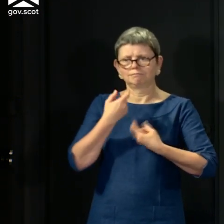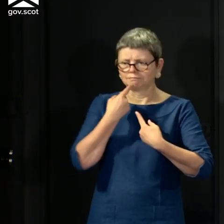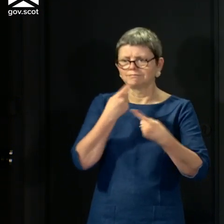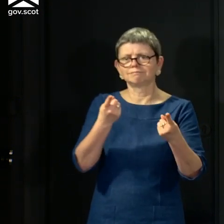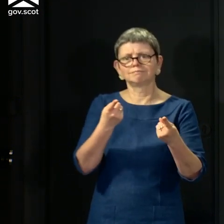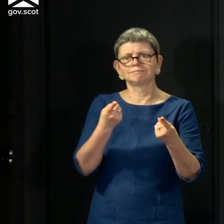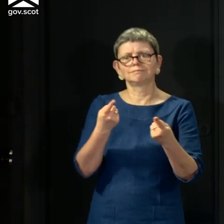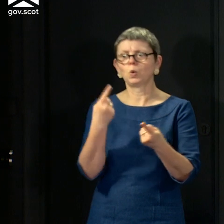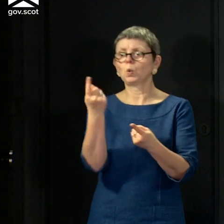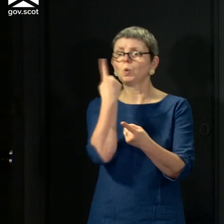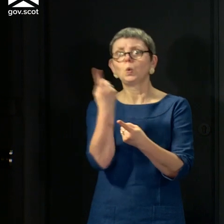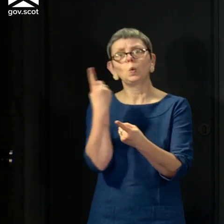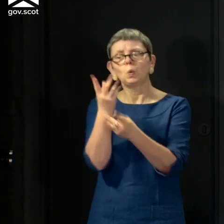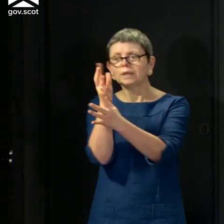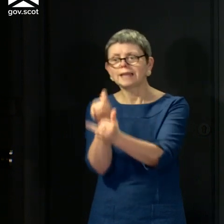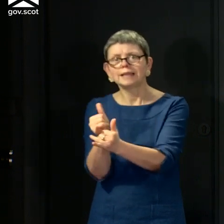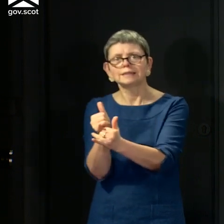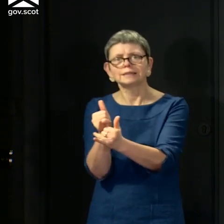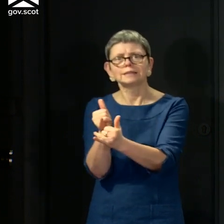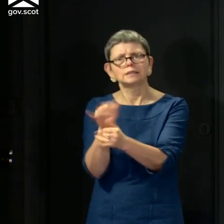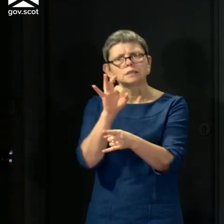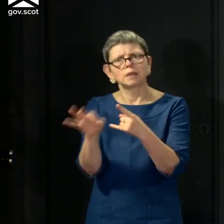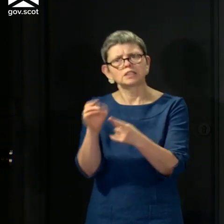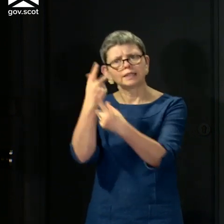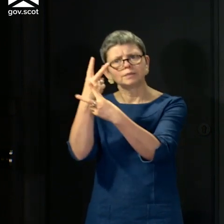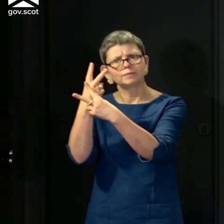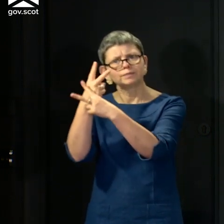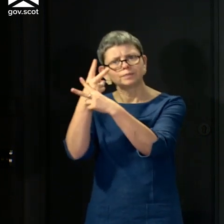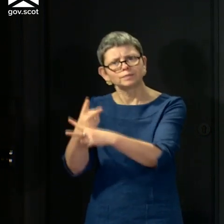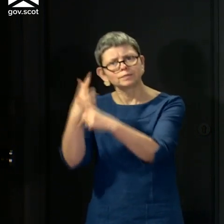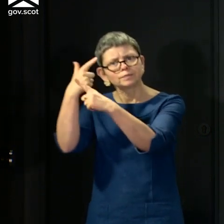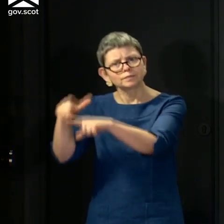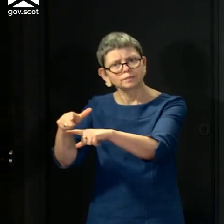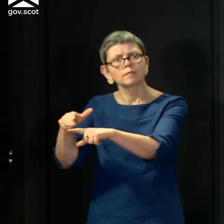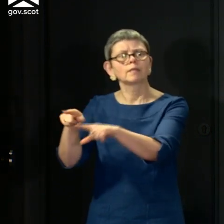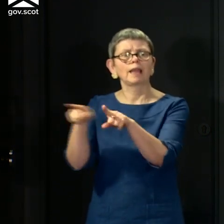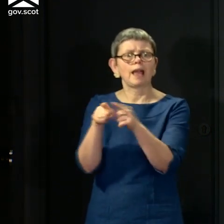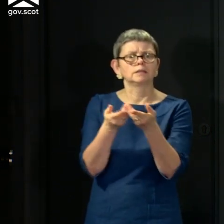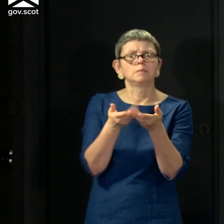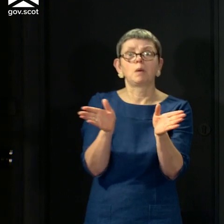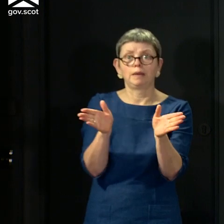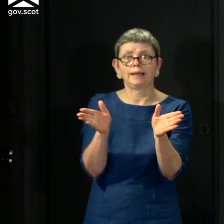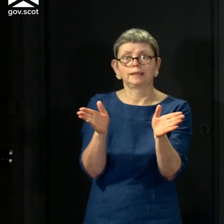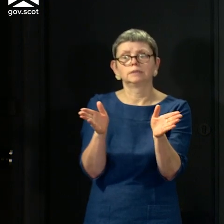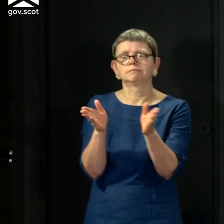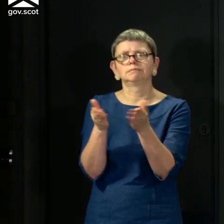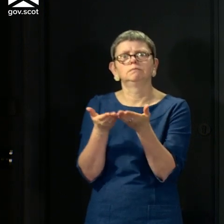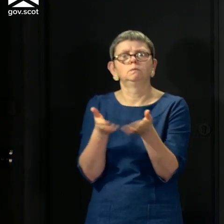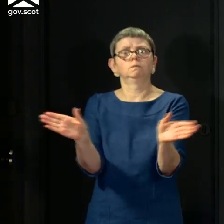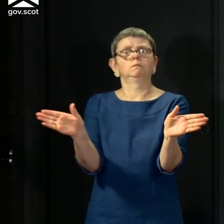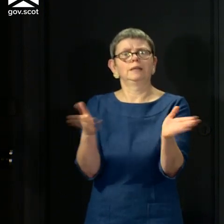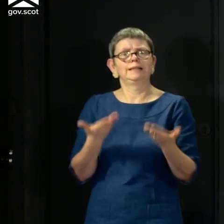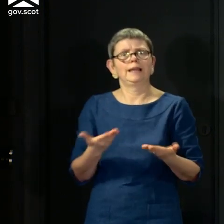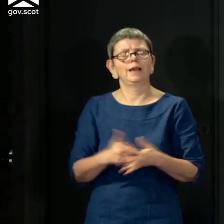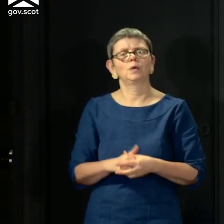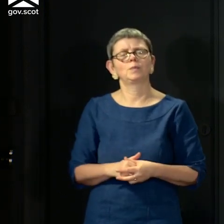expansion of testing within care homes, and also extend those within the general public who can access a test. Now, as I said at